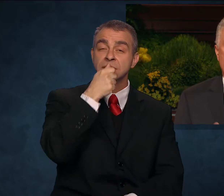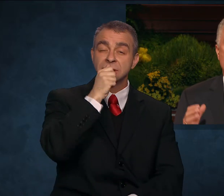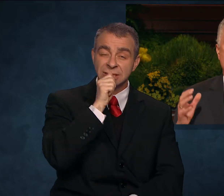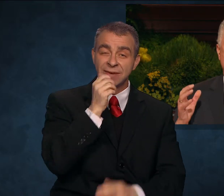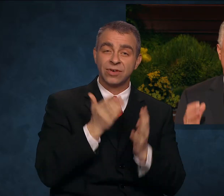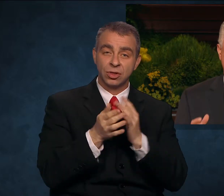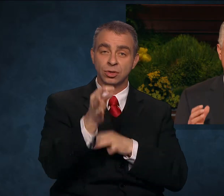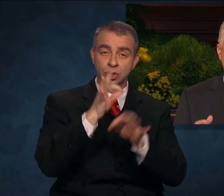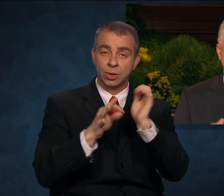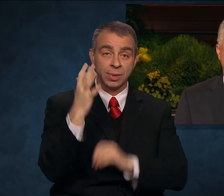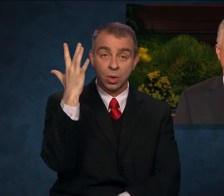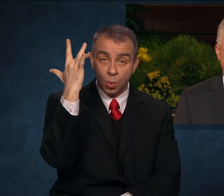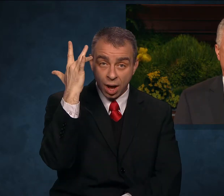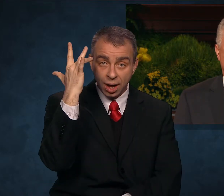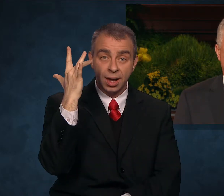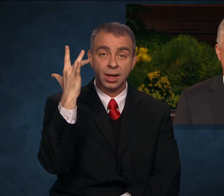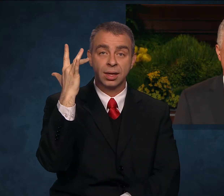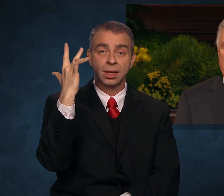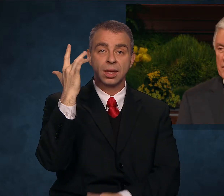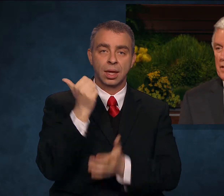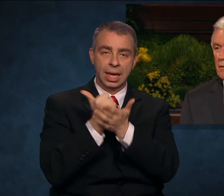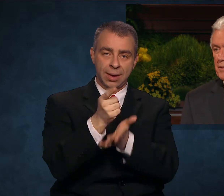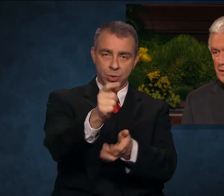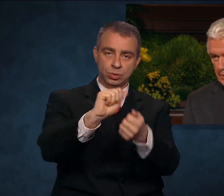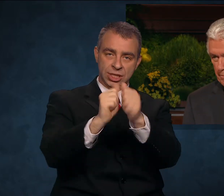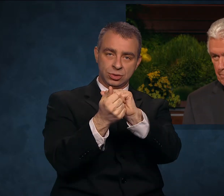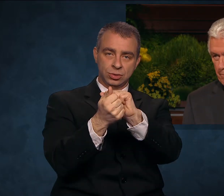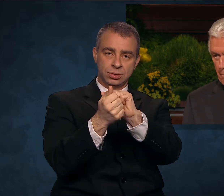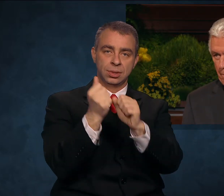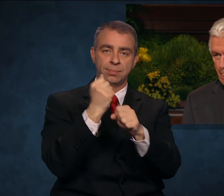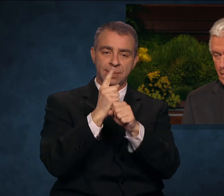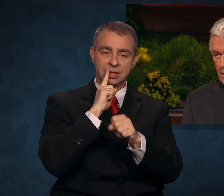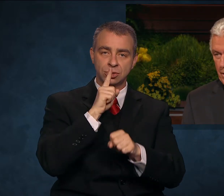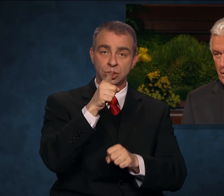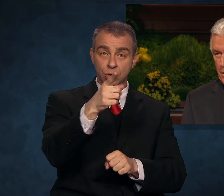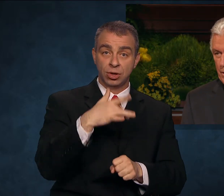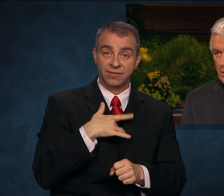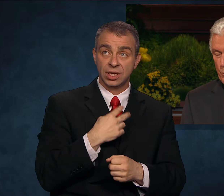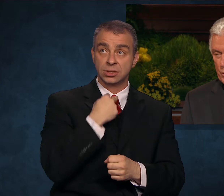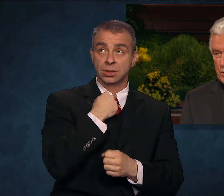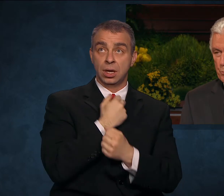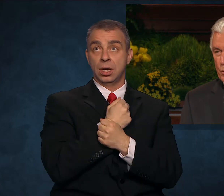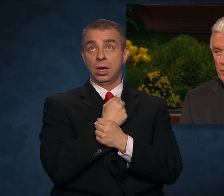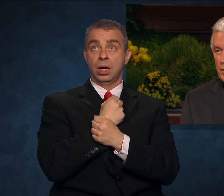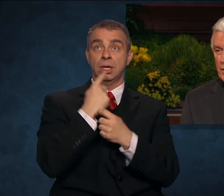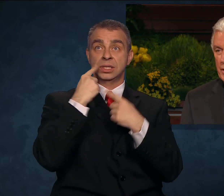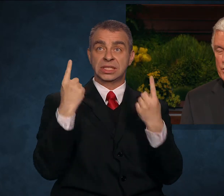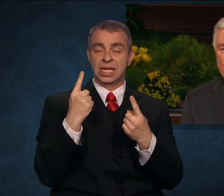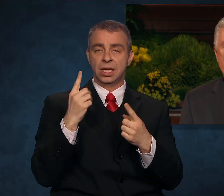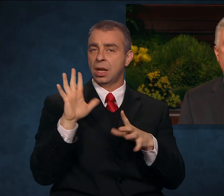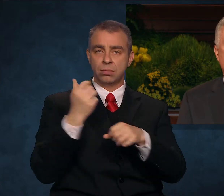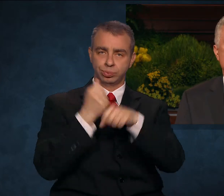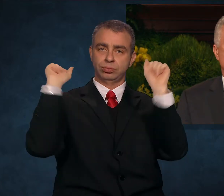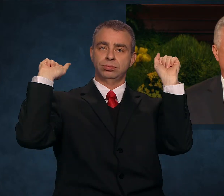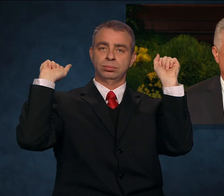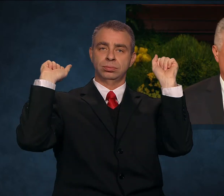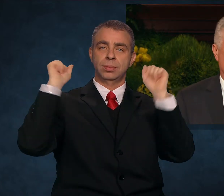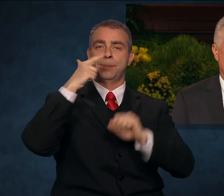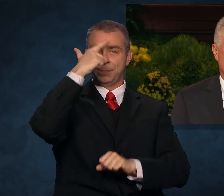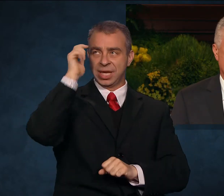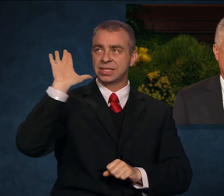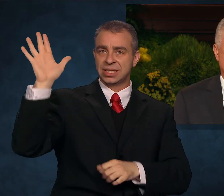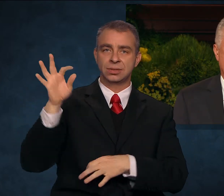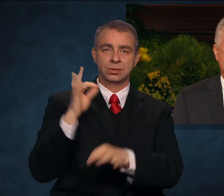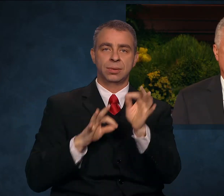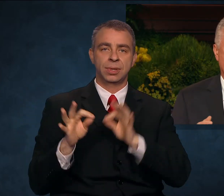change, to free you from the captivity of sin. The most important thing is to keep trying.